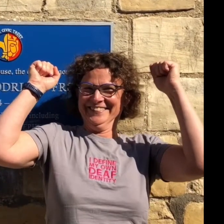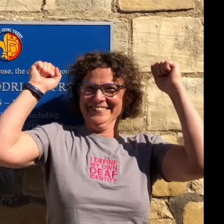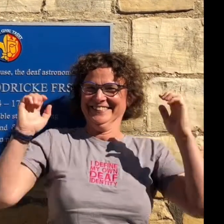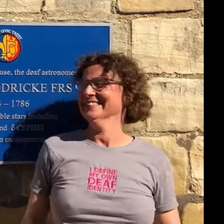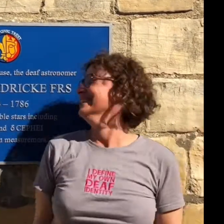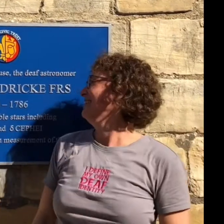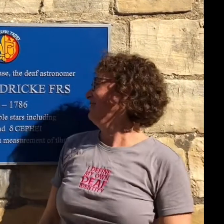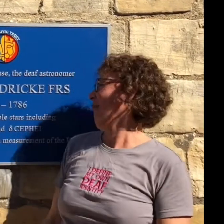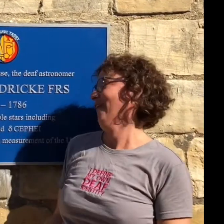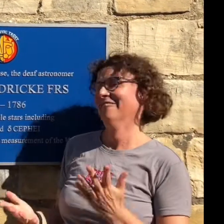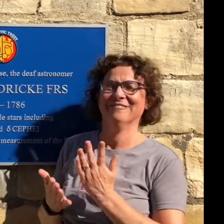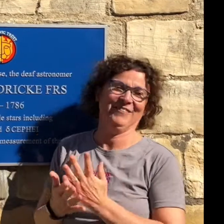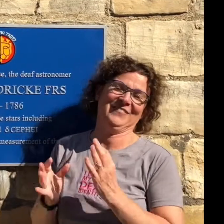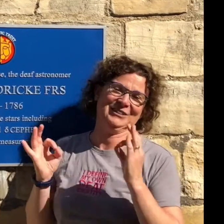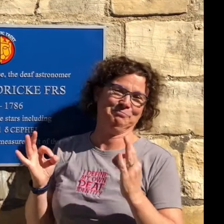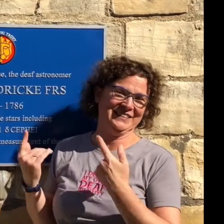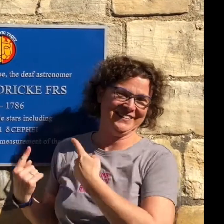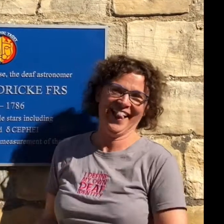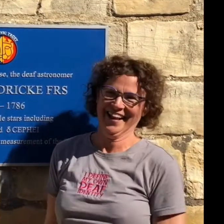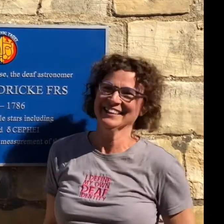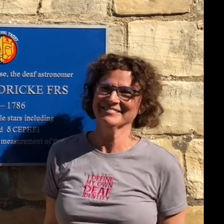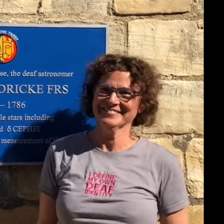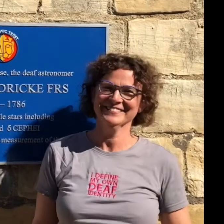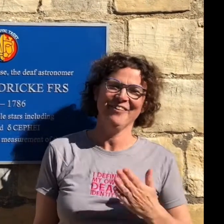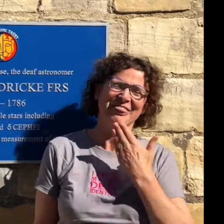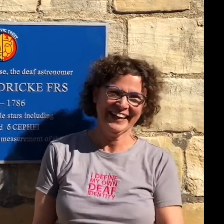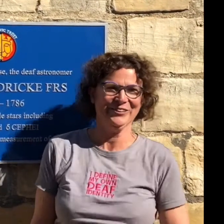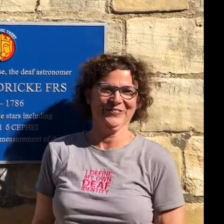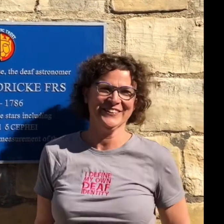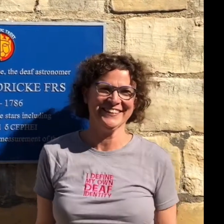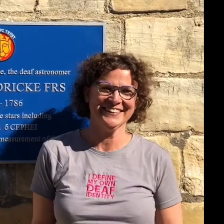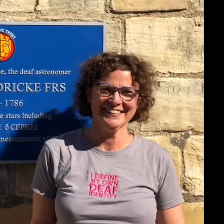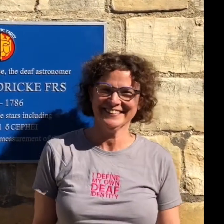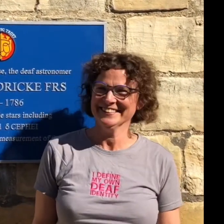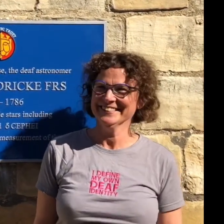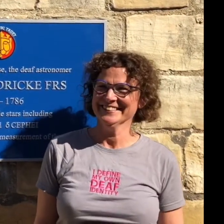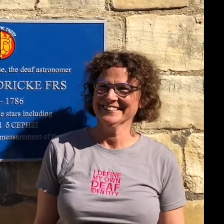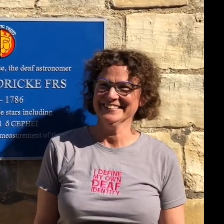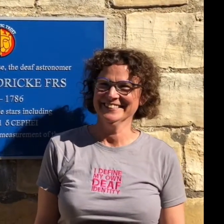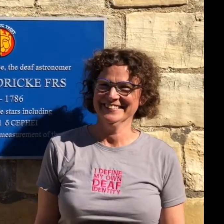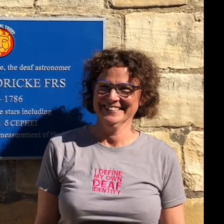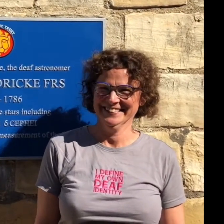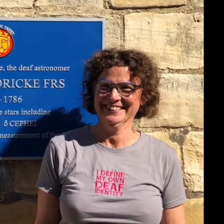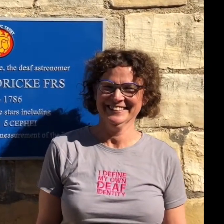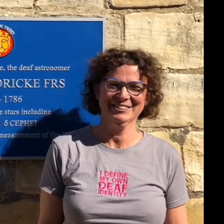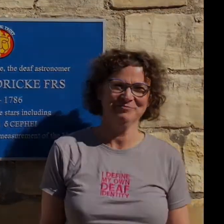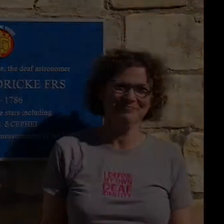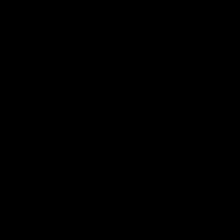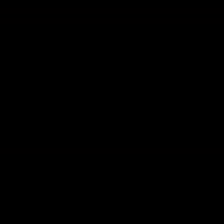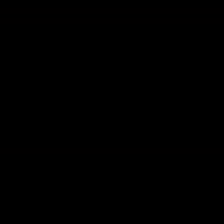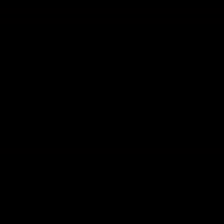feel that this is an amazing thing that we are allowed to put the appropriate term on this plaque now, so thank you very much. Thank you very much.